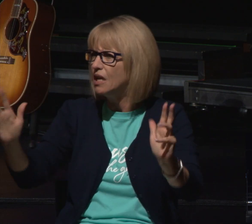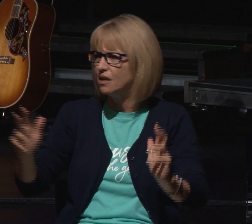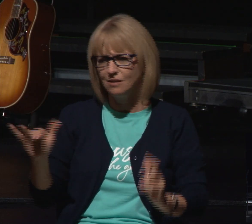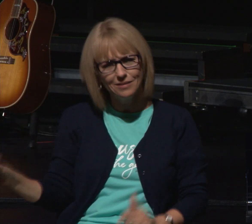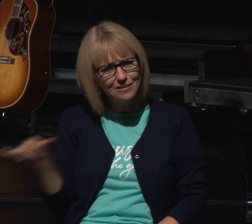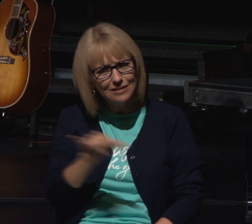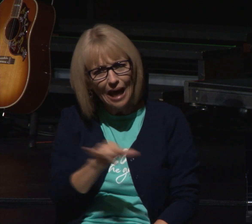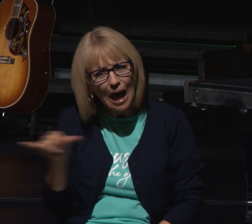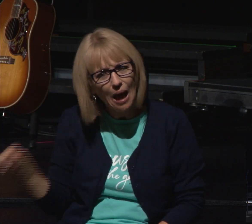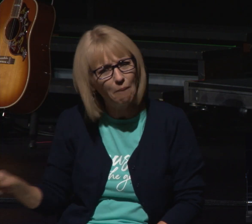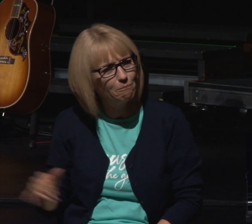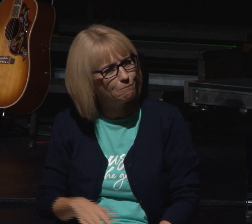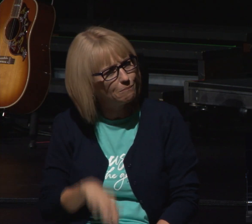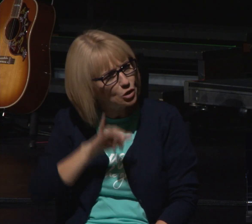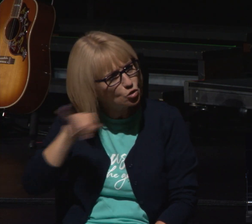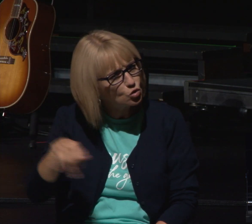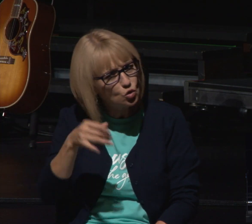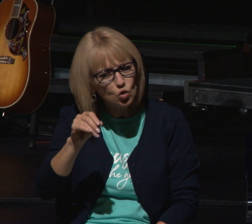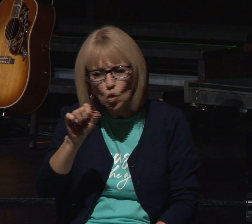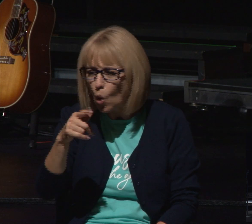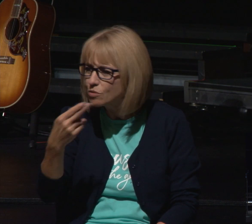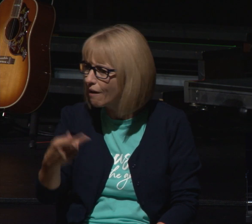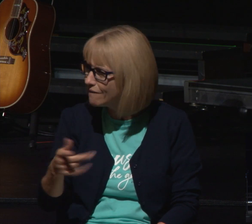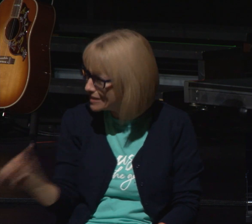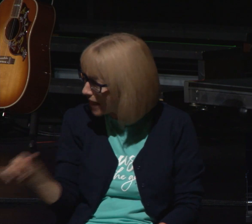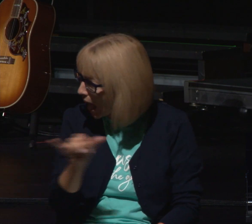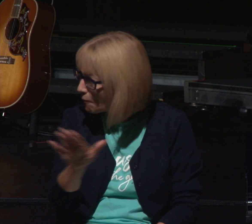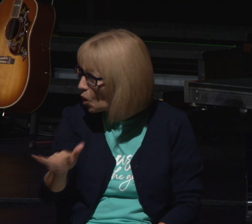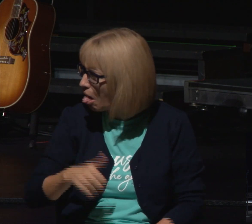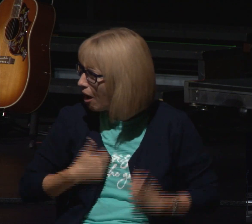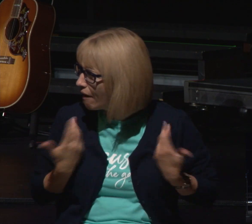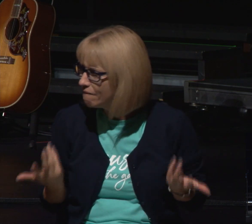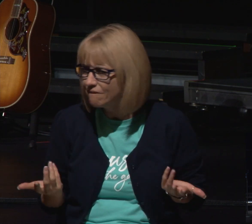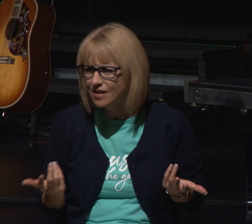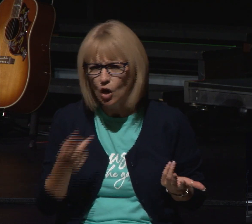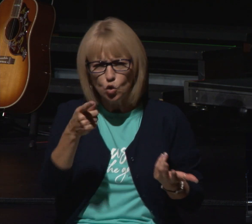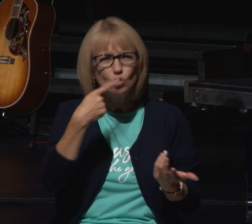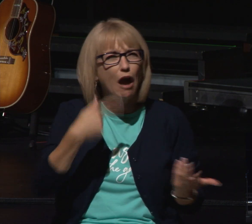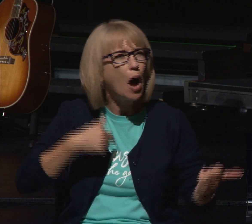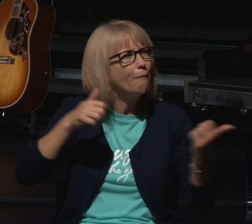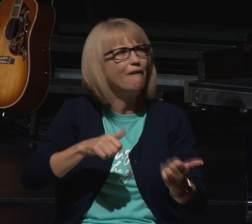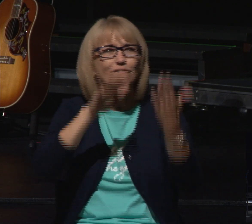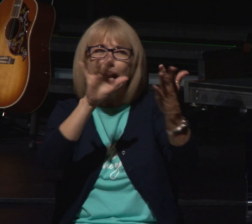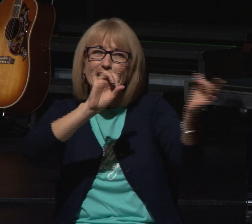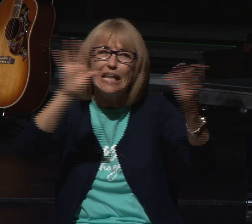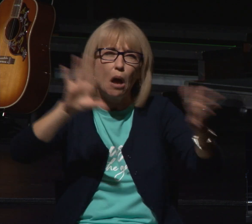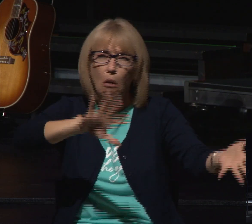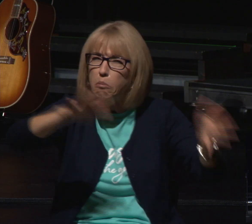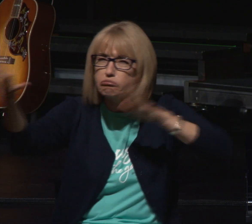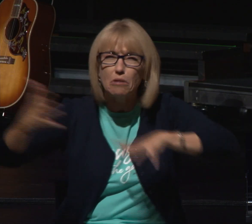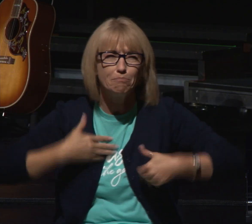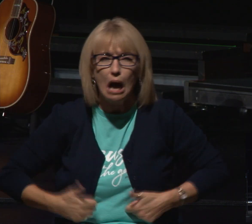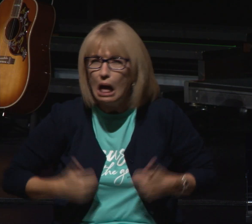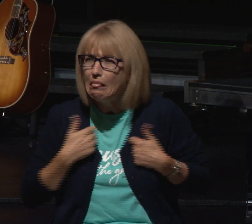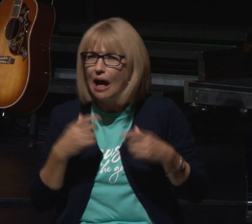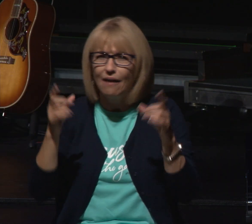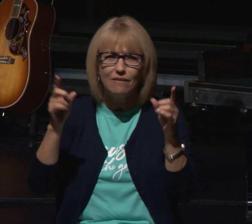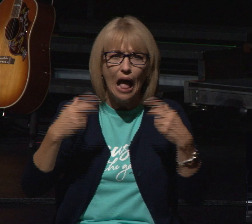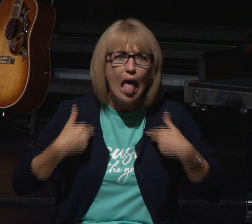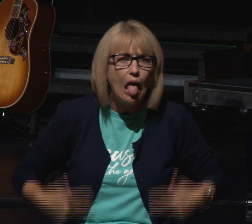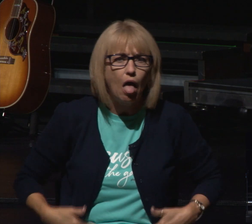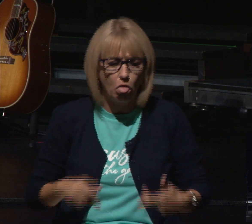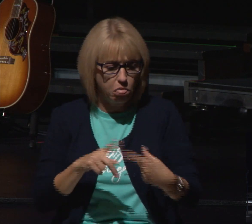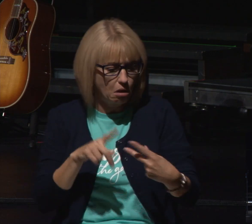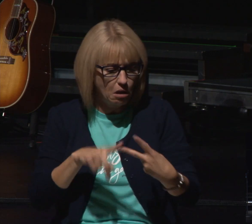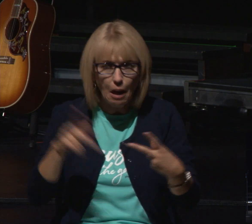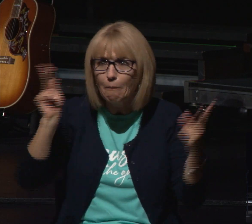maybe life has thrown you a real disastrous curveball or there's you're facing this huge obstacle in life right now whatever that may be maybe it's